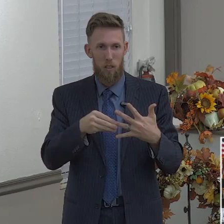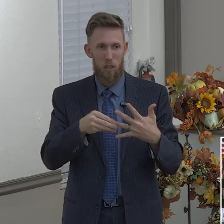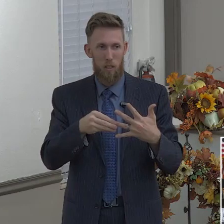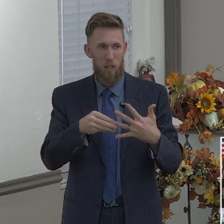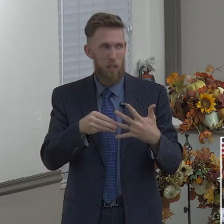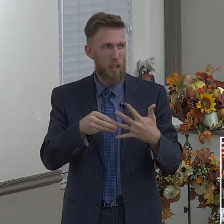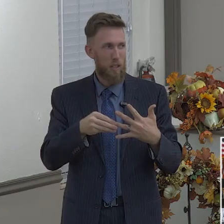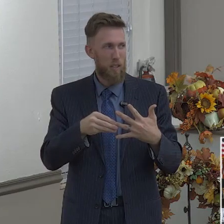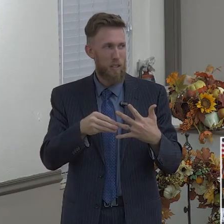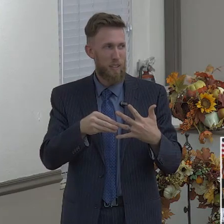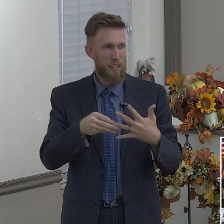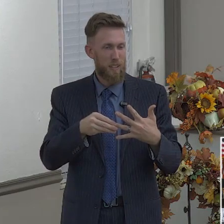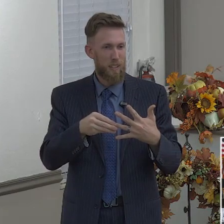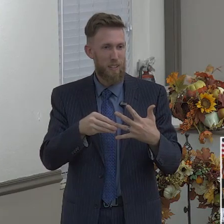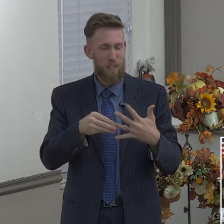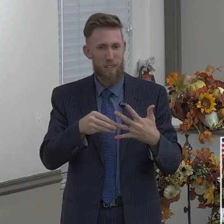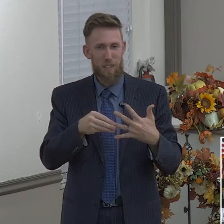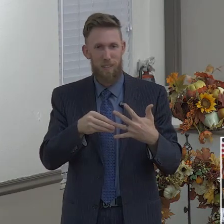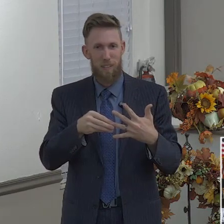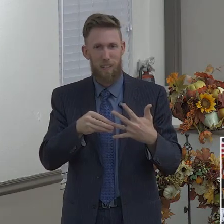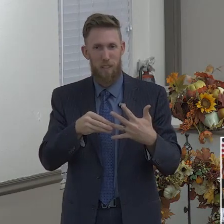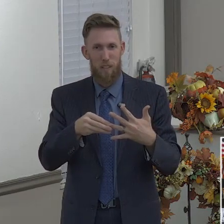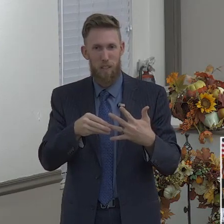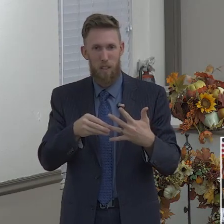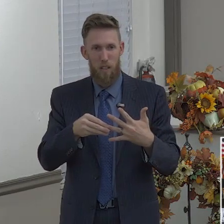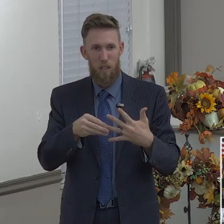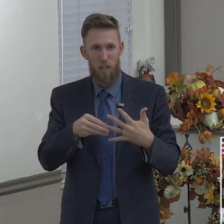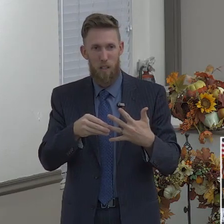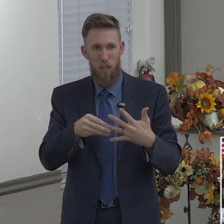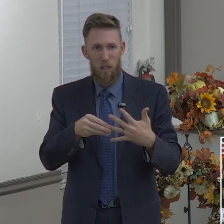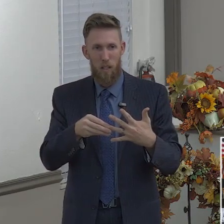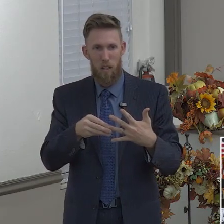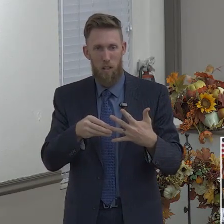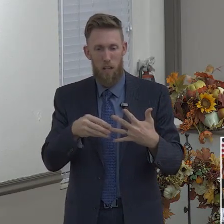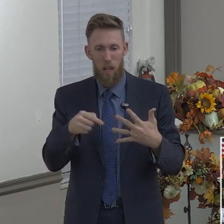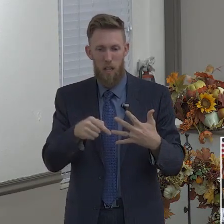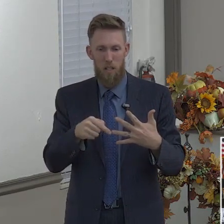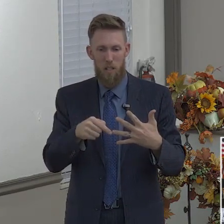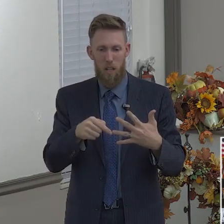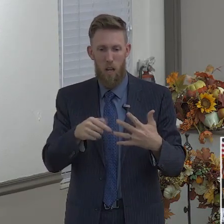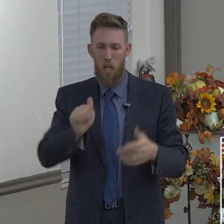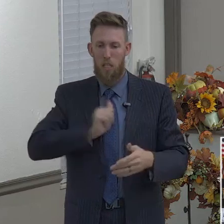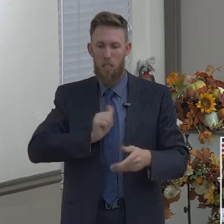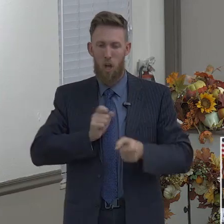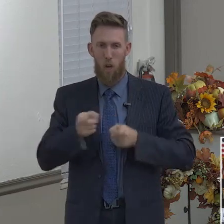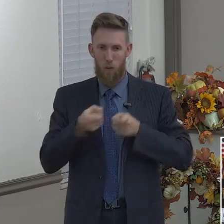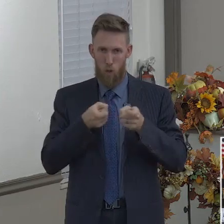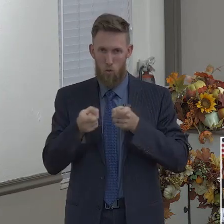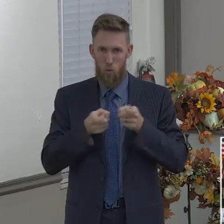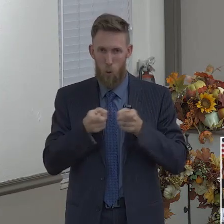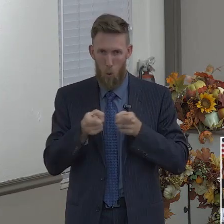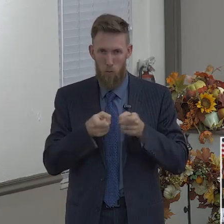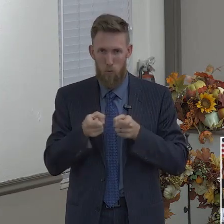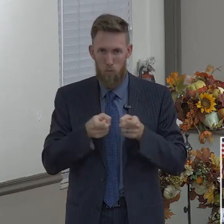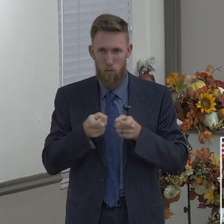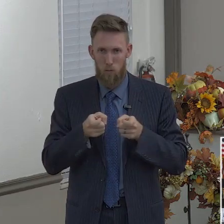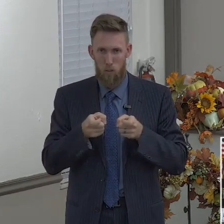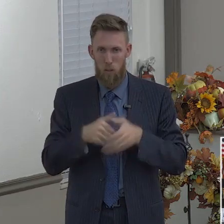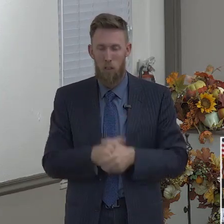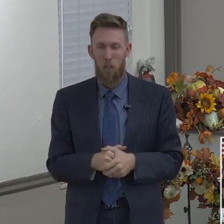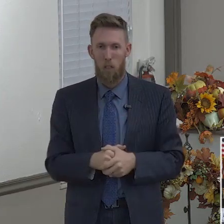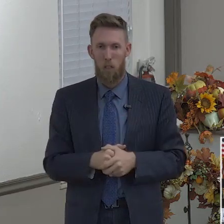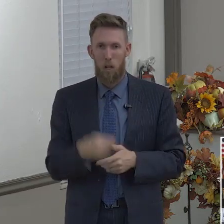Next is temperance. This is moderation, self-restraint. This is very important as a Christian, that we have moderation.